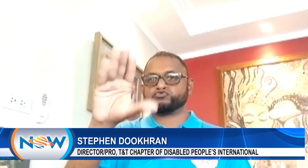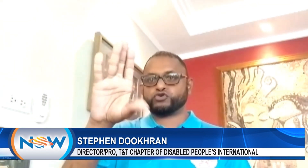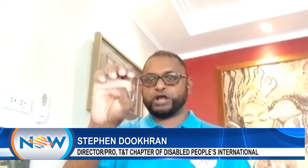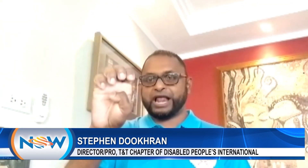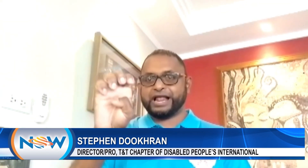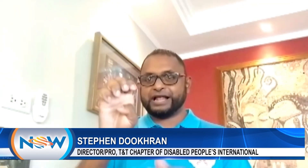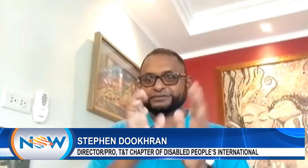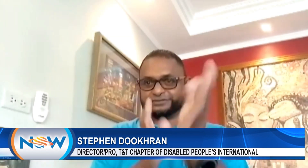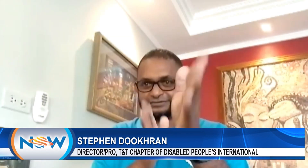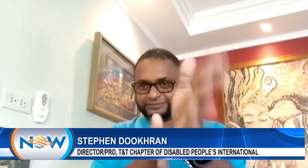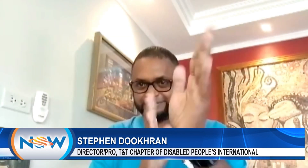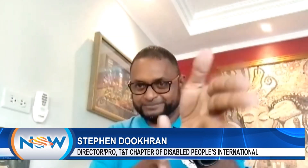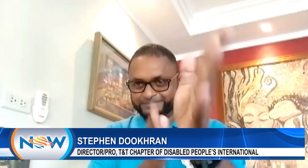there's a wheelchair race.